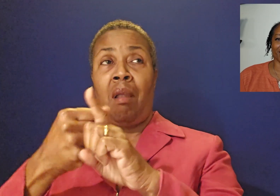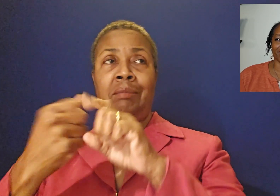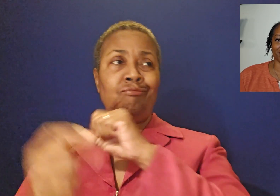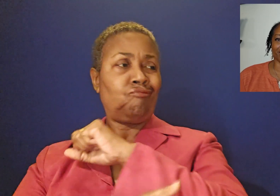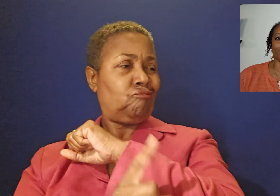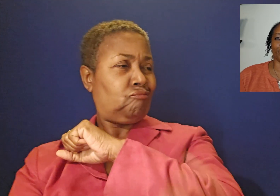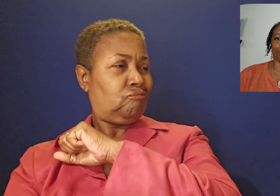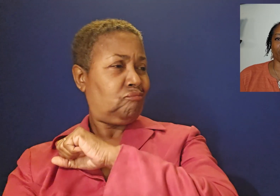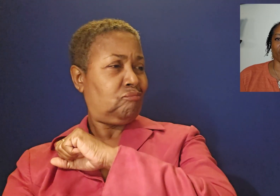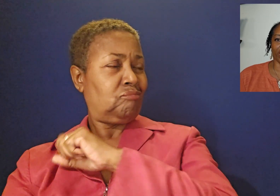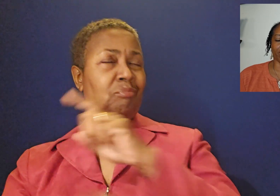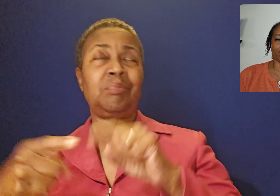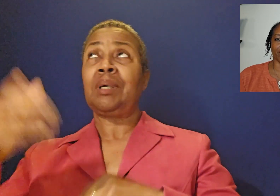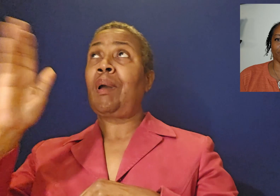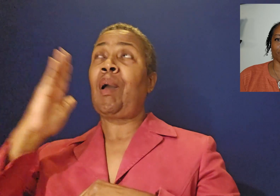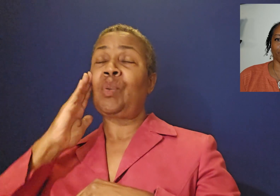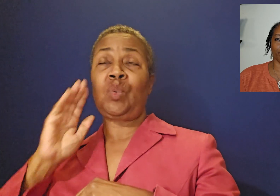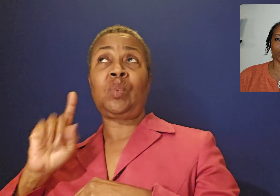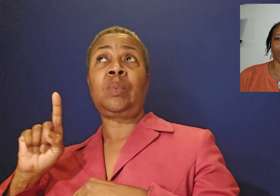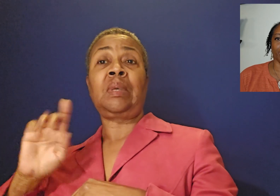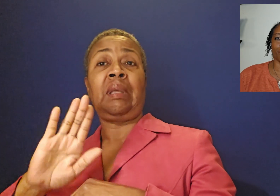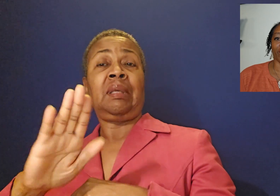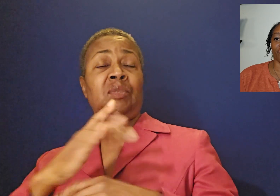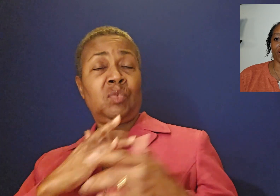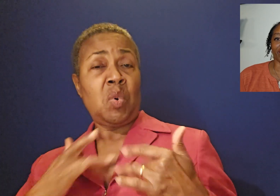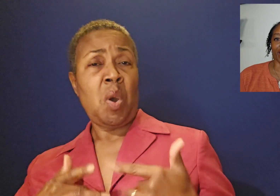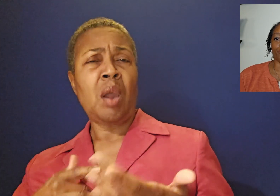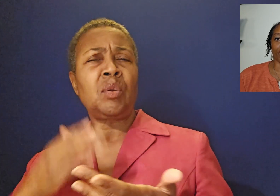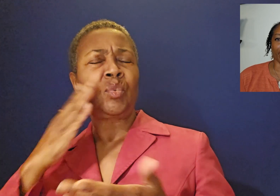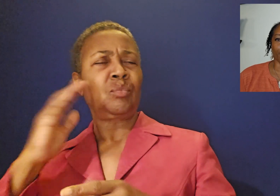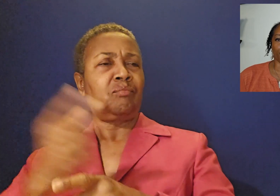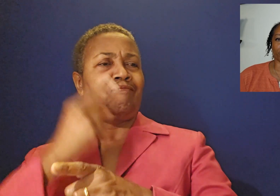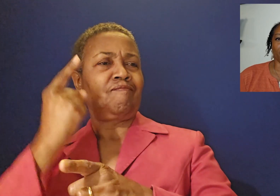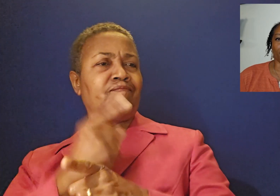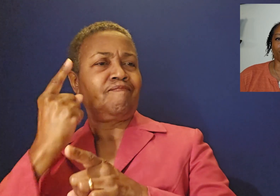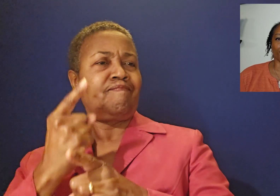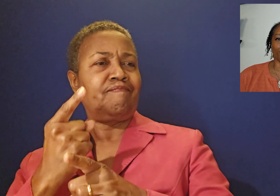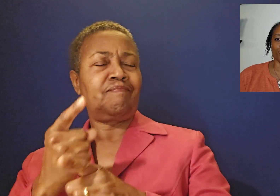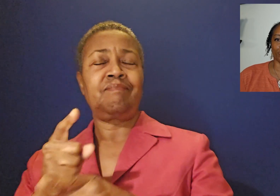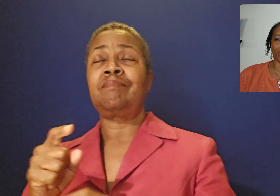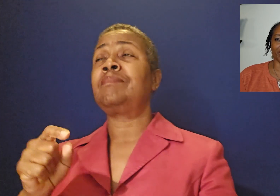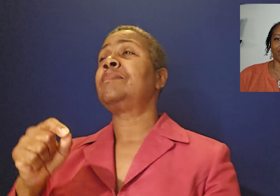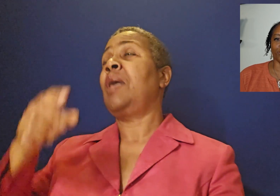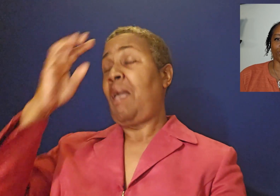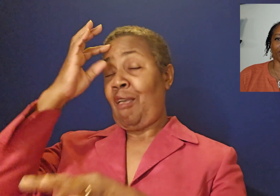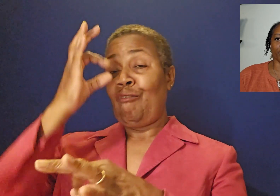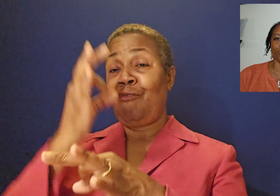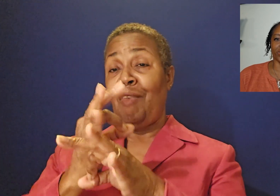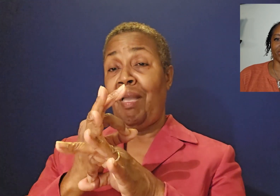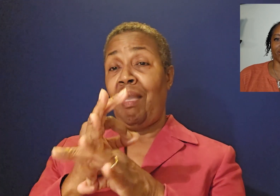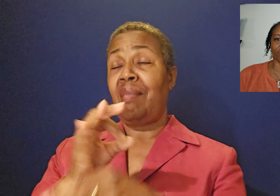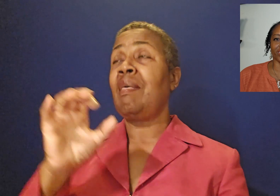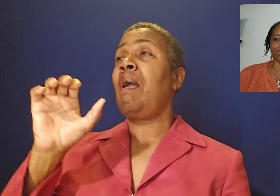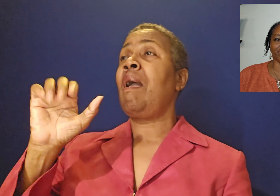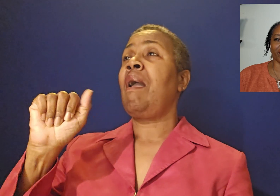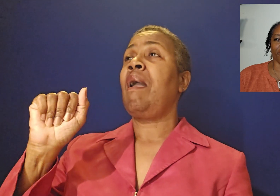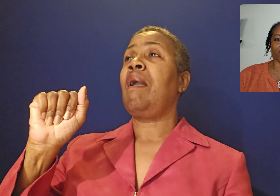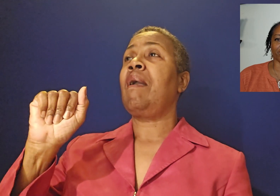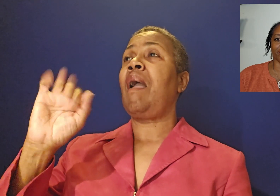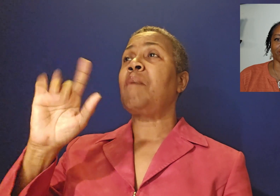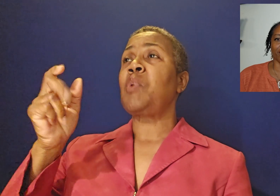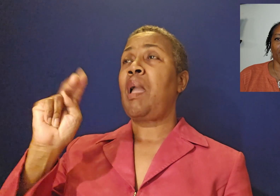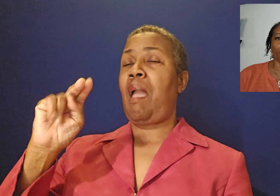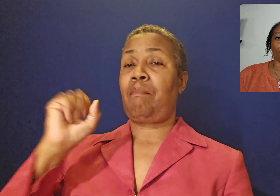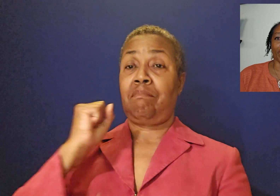that is in keeping with faith. By faith, Abraham, when called to go to a place he would later receive as his